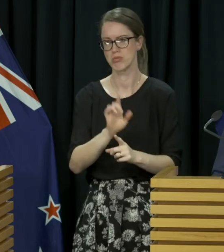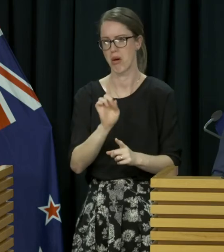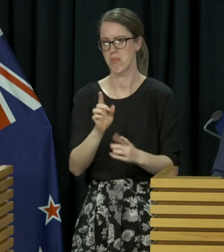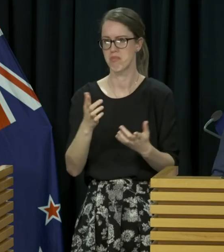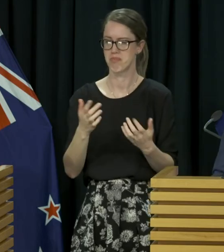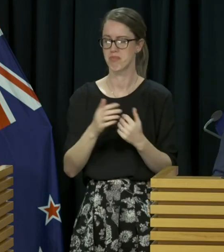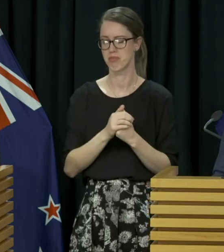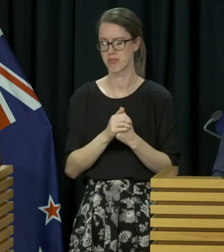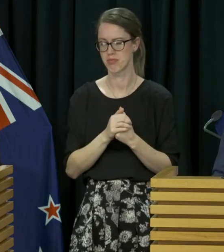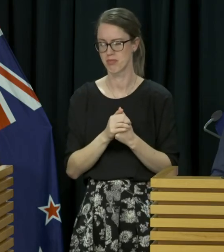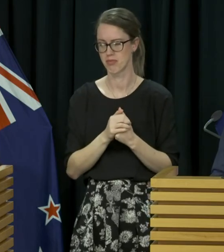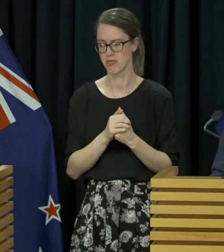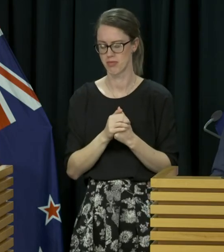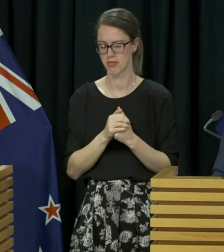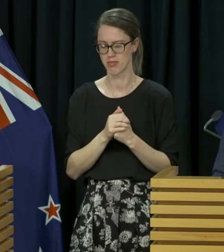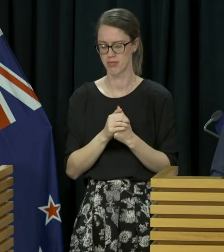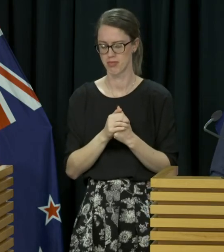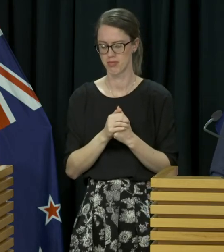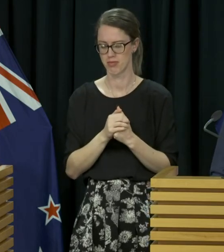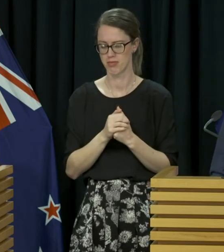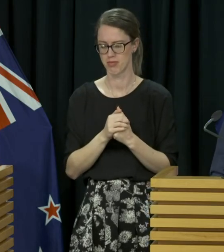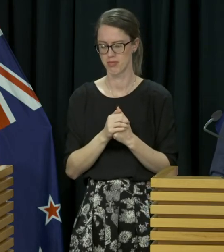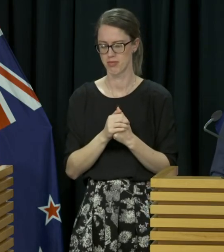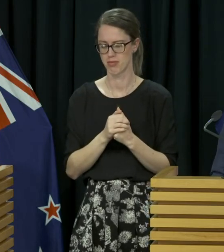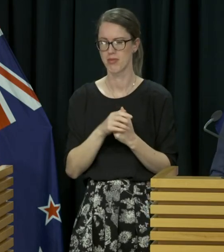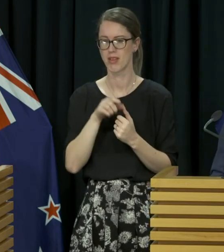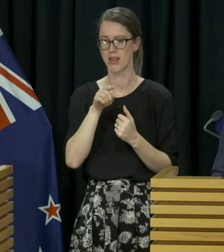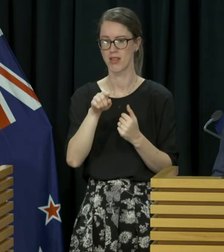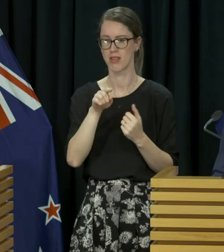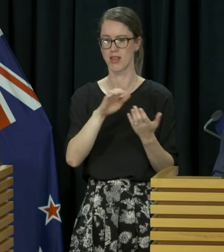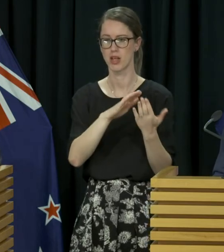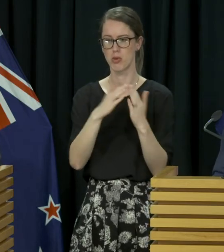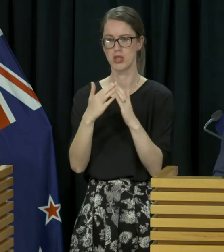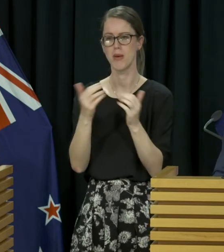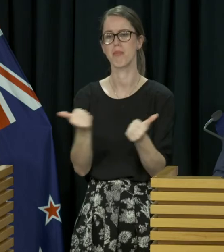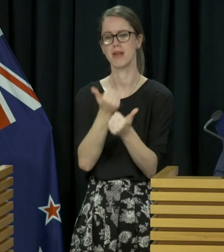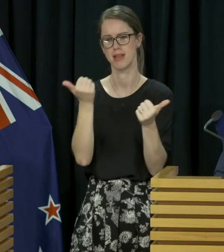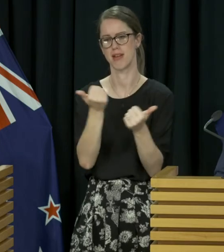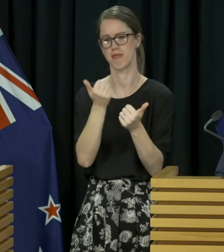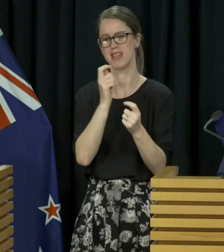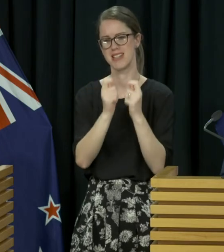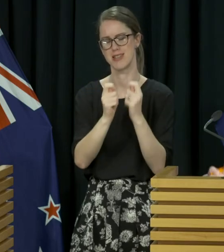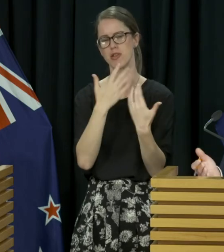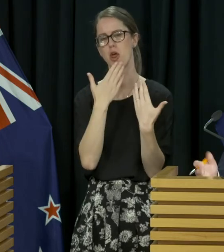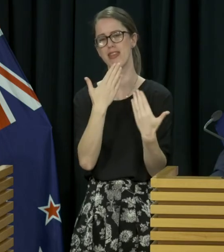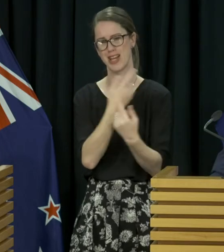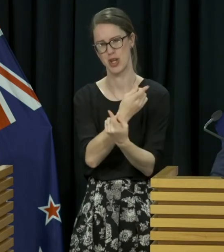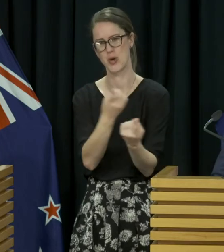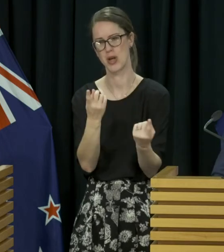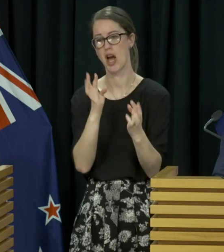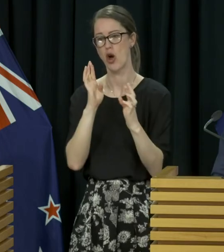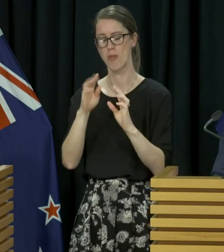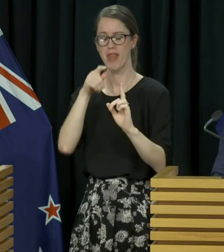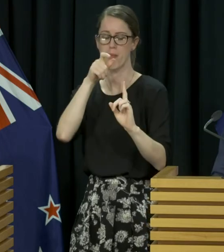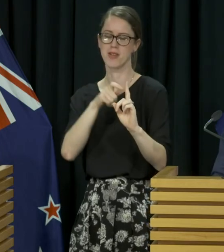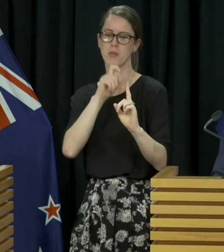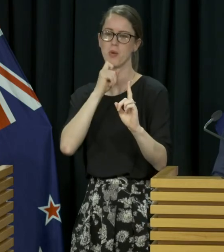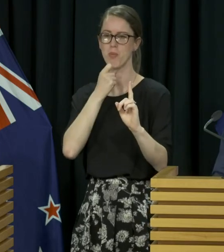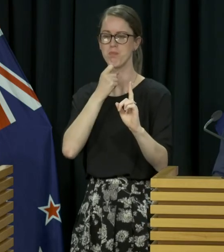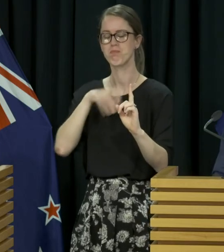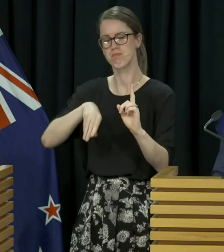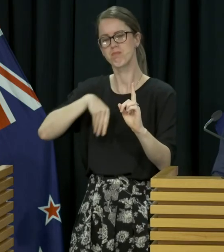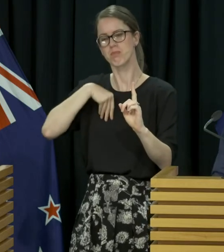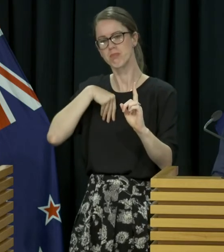what I would like to say is that many members of that community have clearly been tested, and I want to thank them for their response, and I hope that this person will